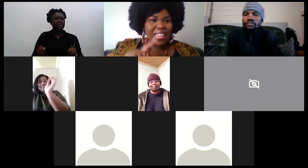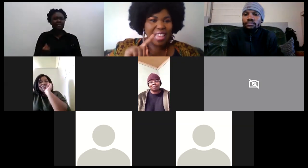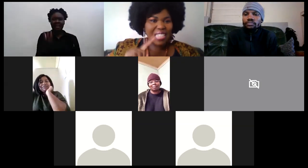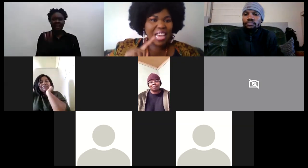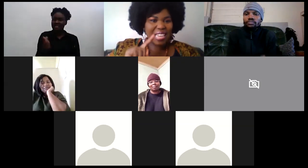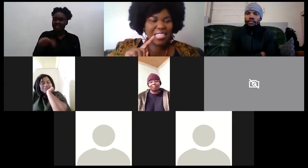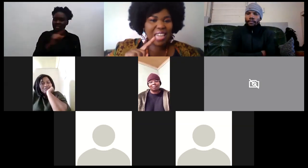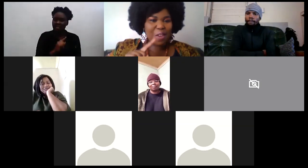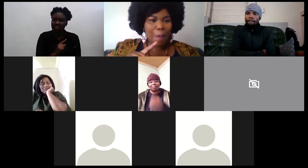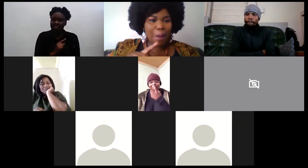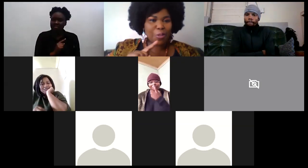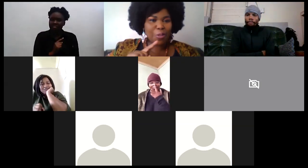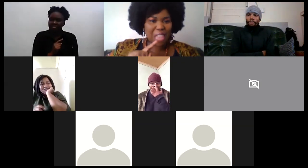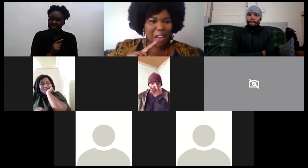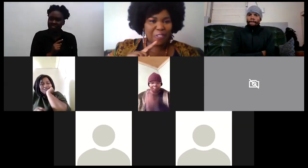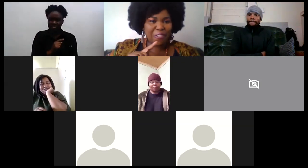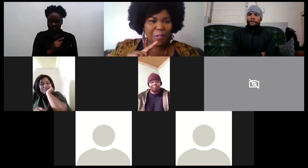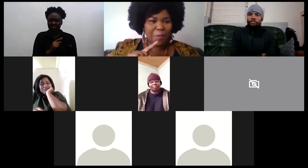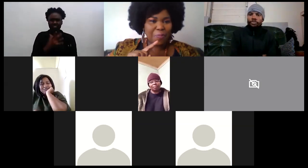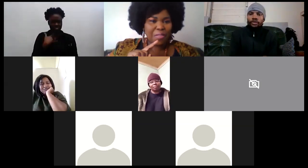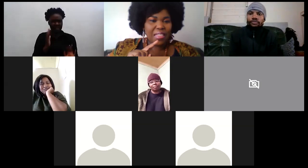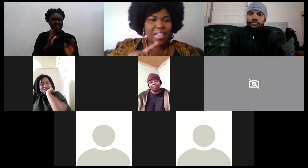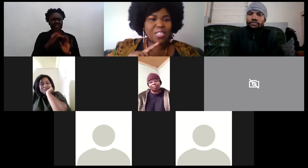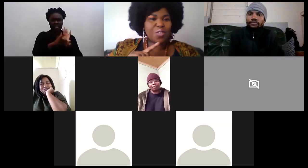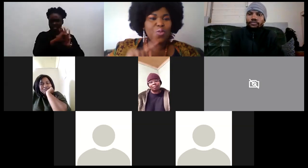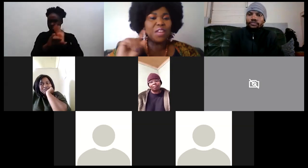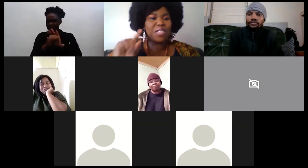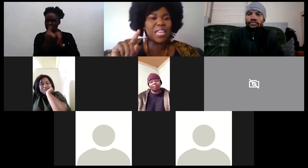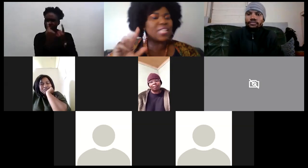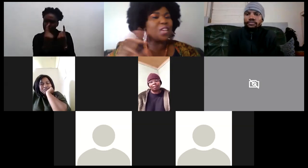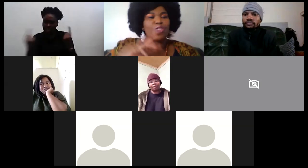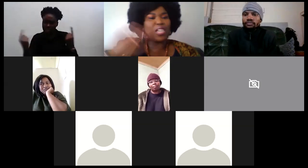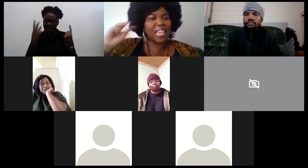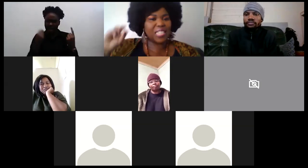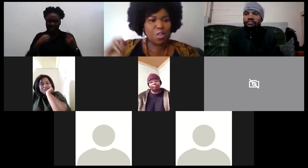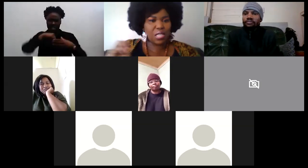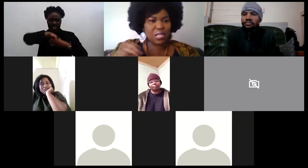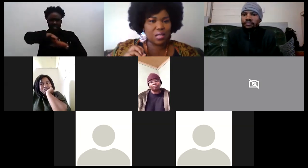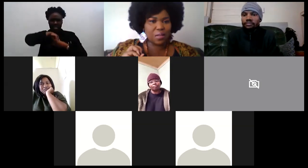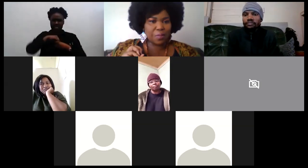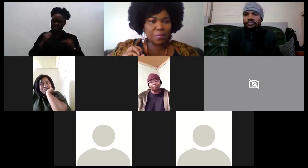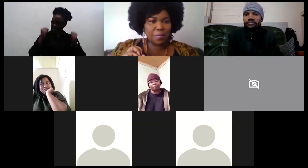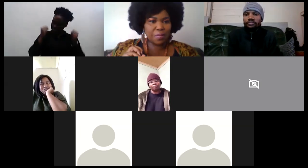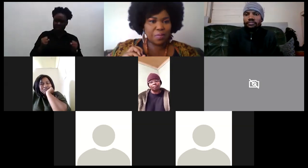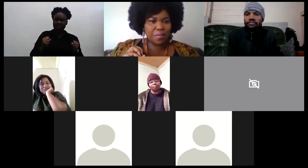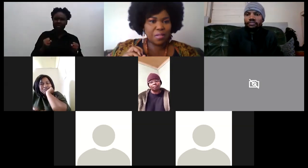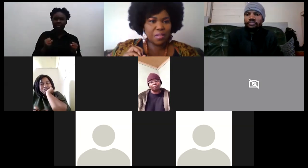that i can tell you about yourself that you would have said and you thought i did not see